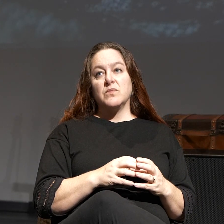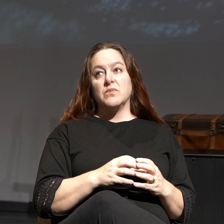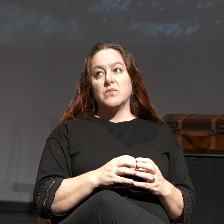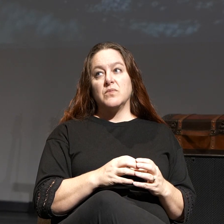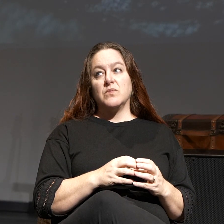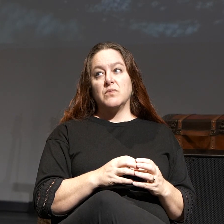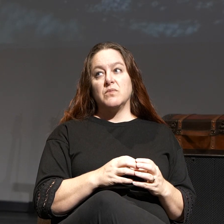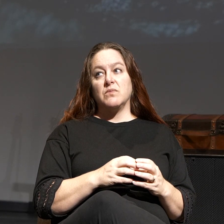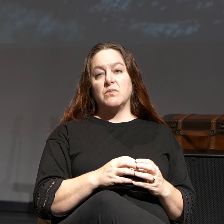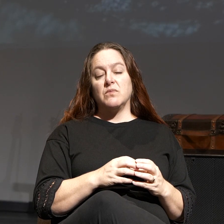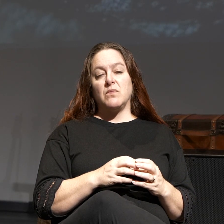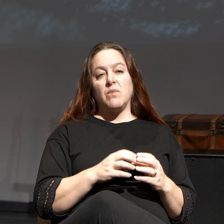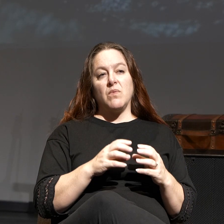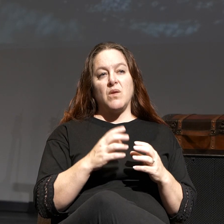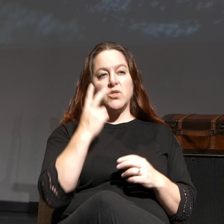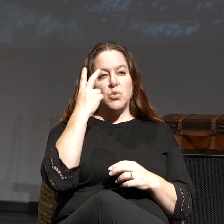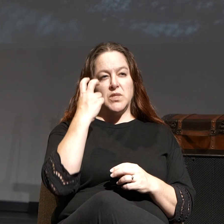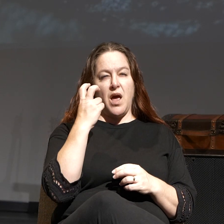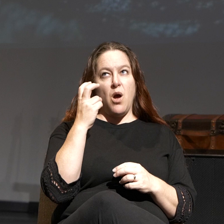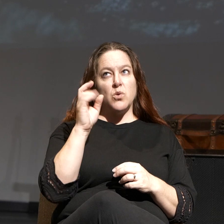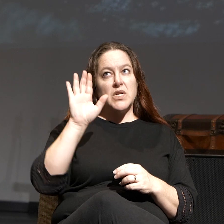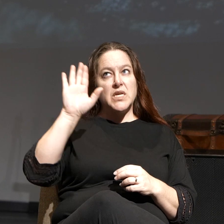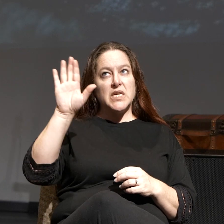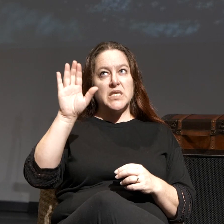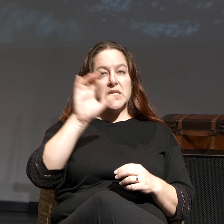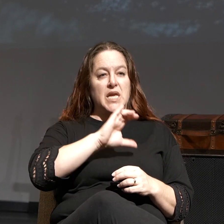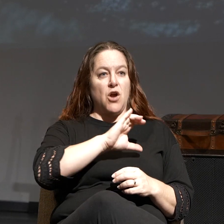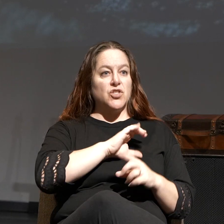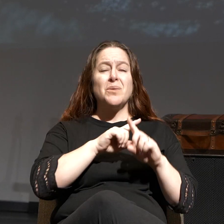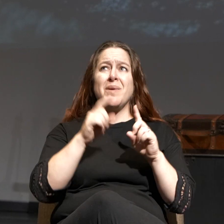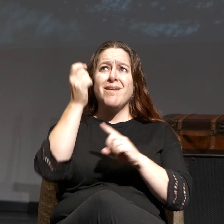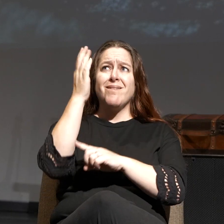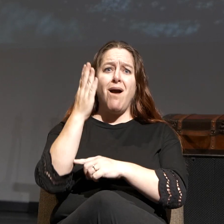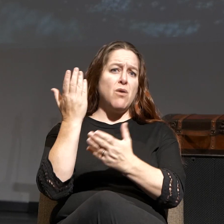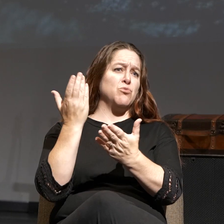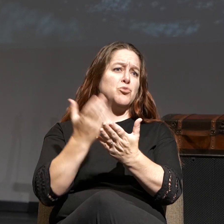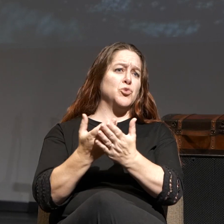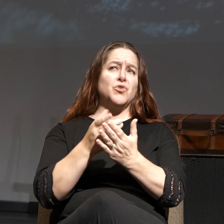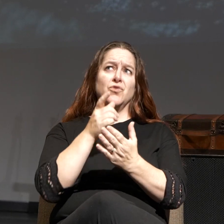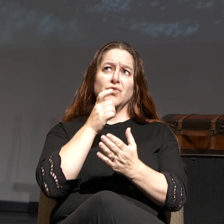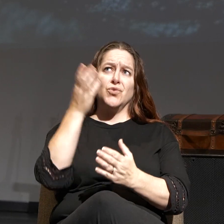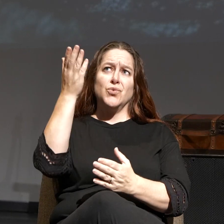So you begin to doubt his character, and he proved his character once and for all on the cross.